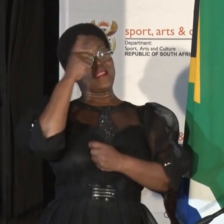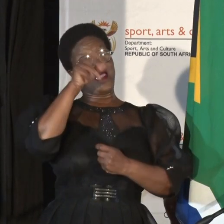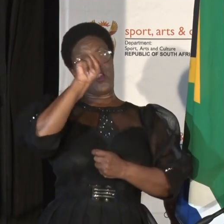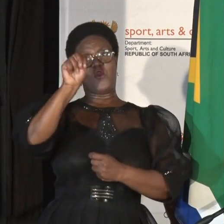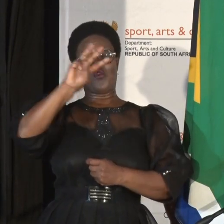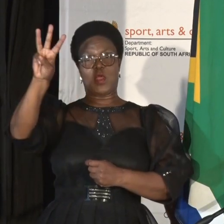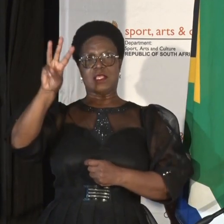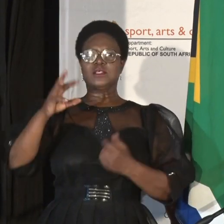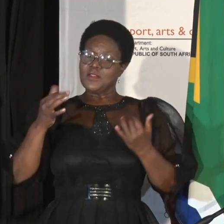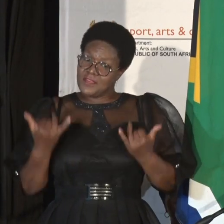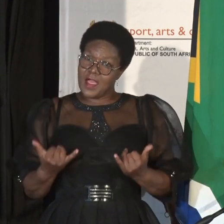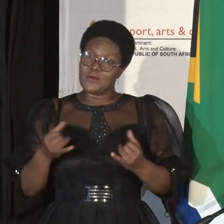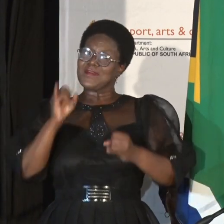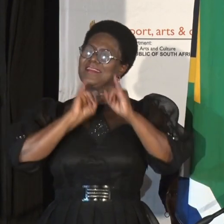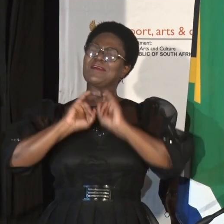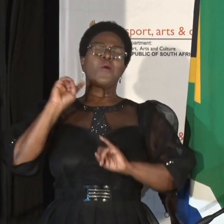invite all South Africans,